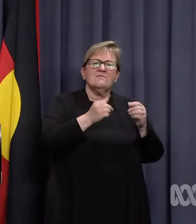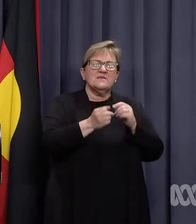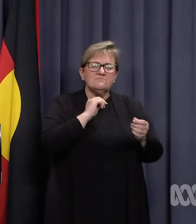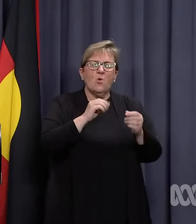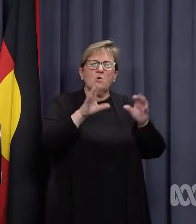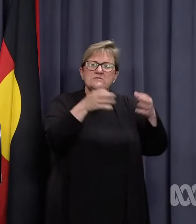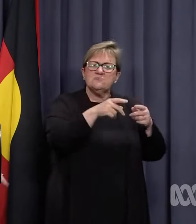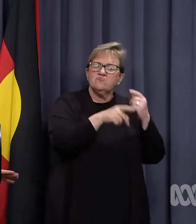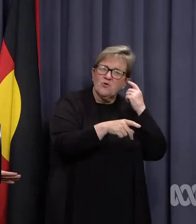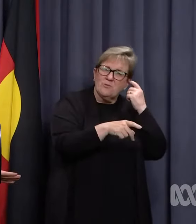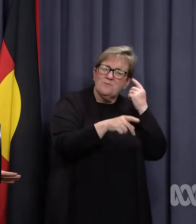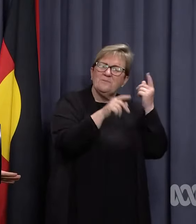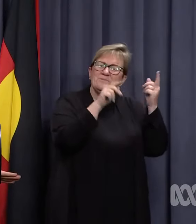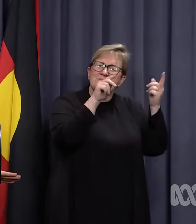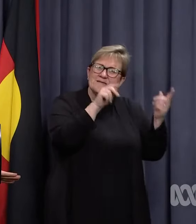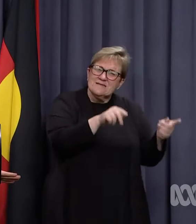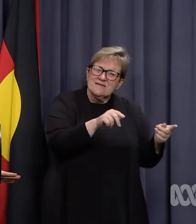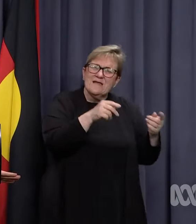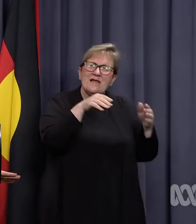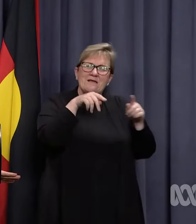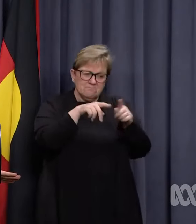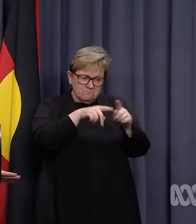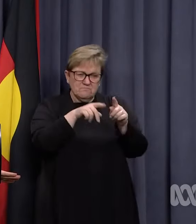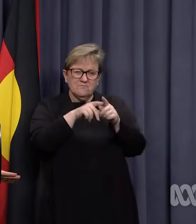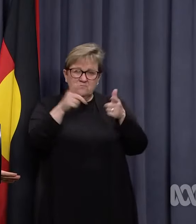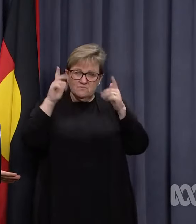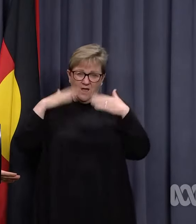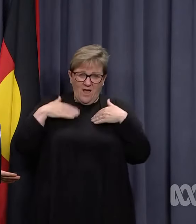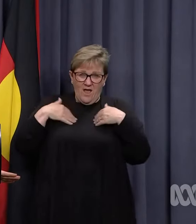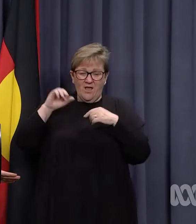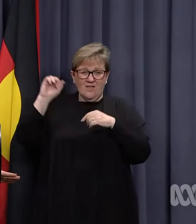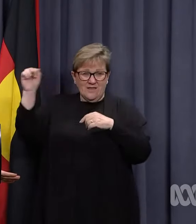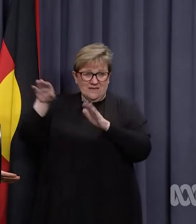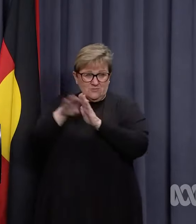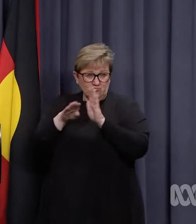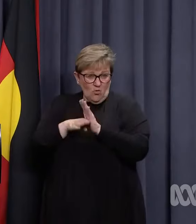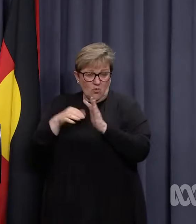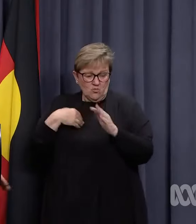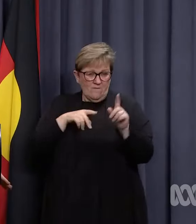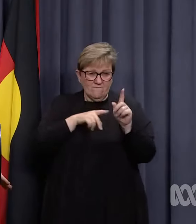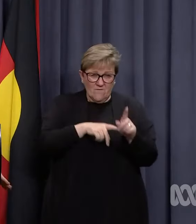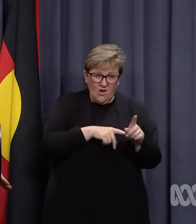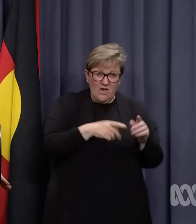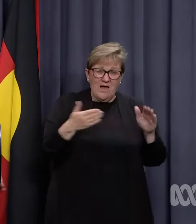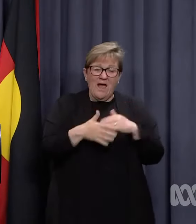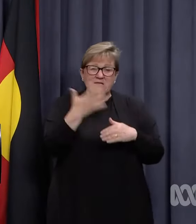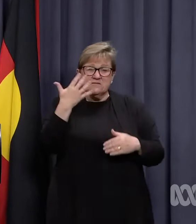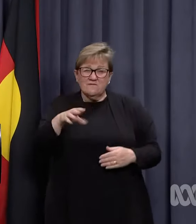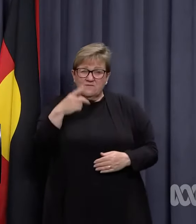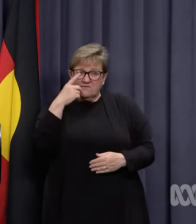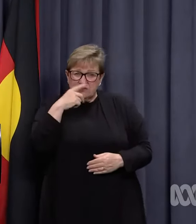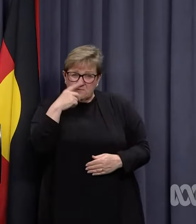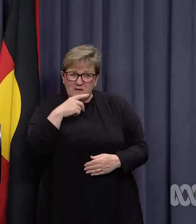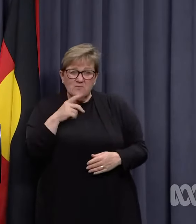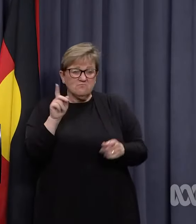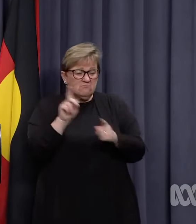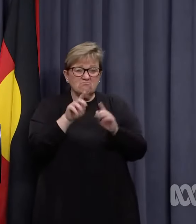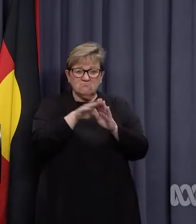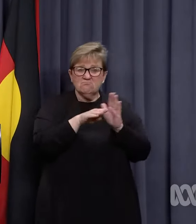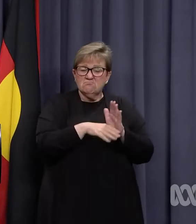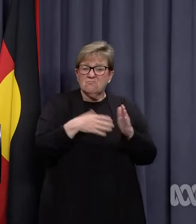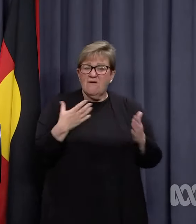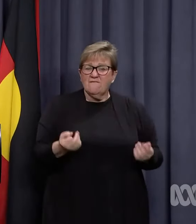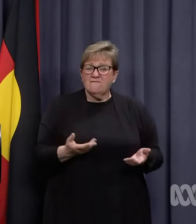group. It was all within accordance of the Chief Health Officer's rules. It was under 50 people and it met all of those